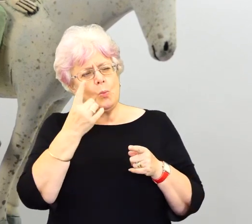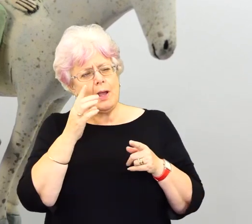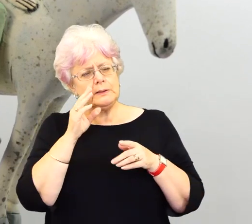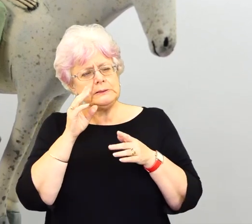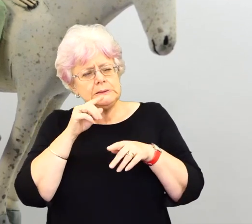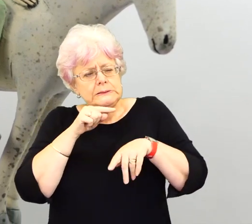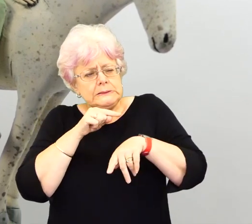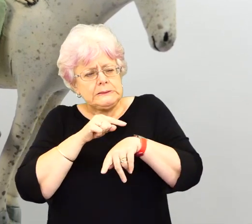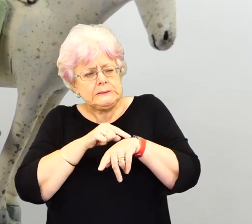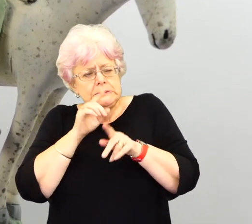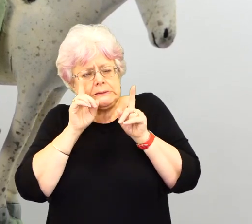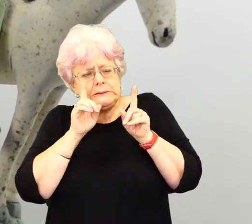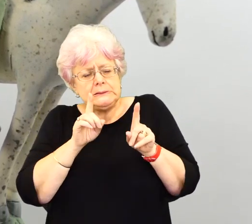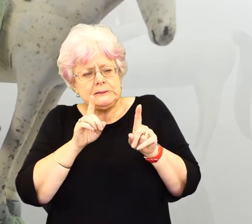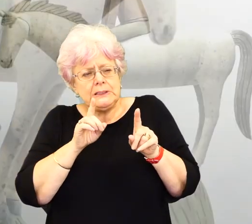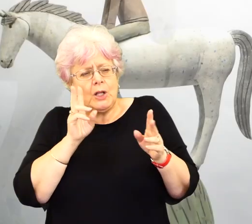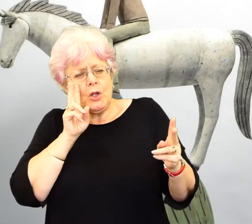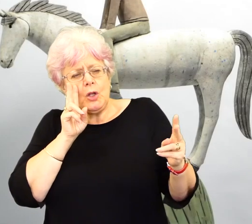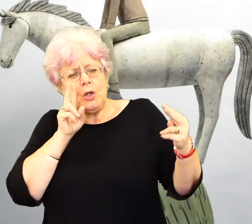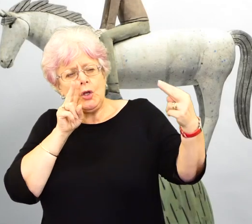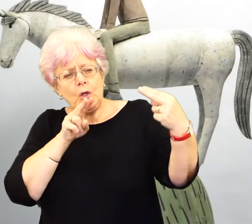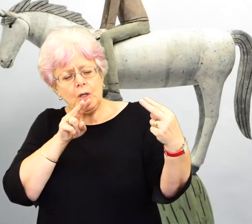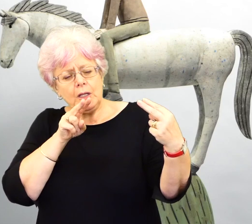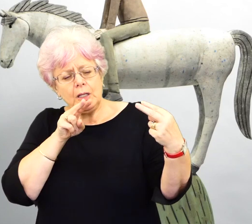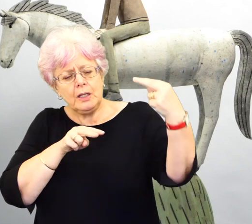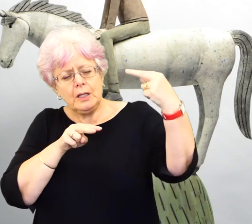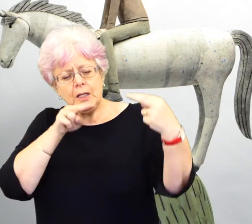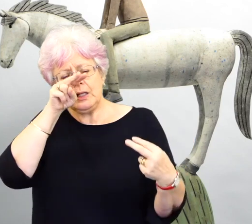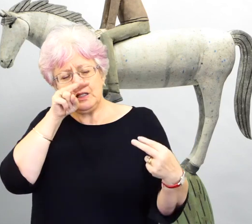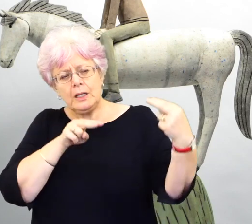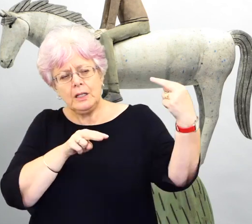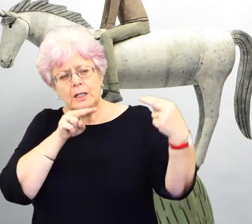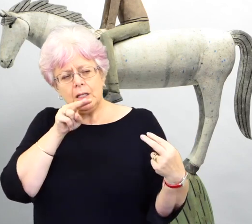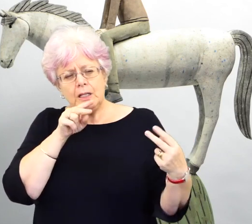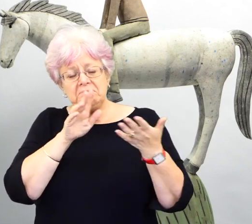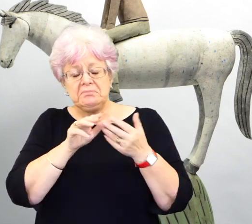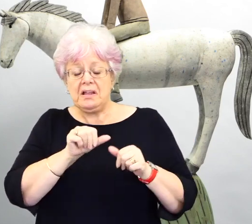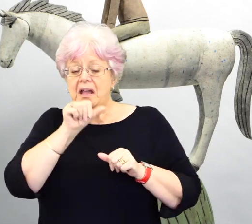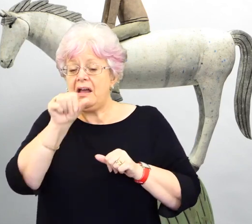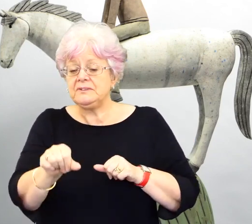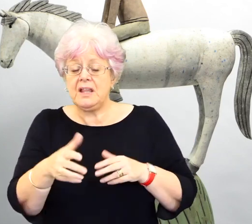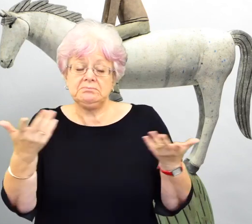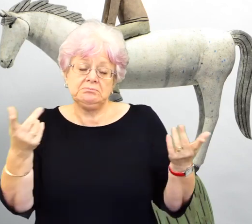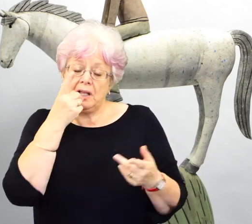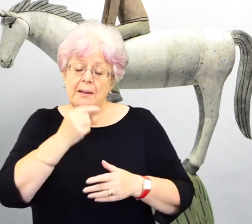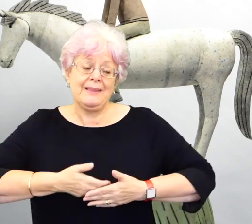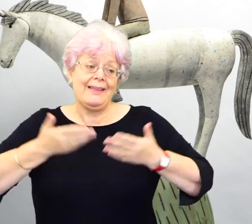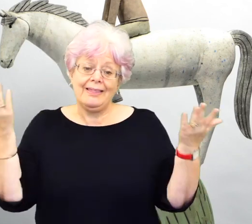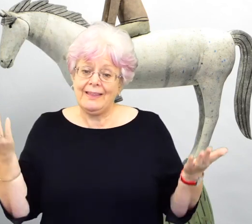that this is, there is a peace and a calm, and you're both looking at each other, and, and you're sussing each other out, but after that, it could be